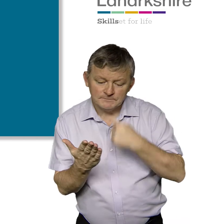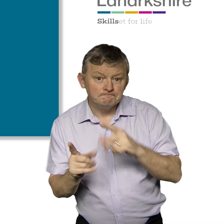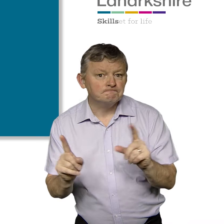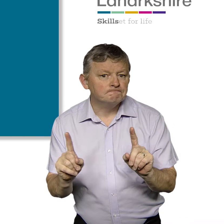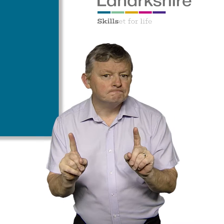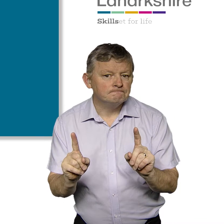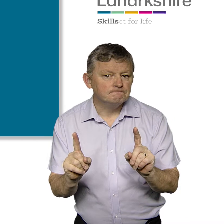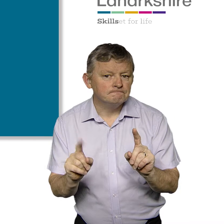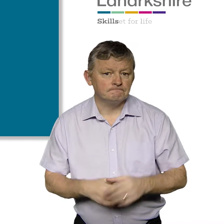Which is